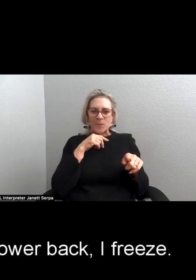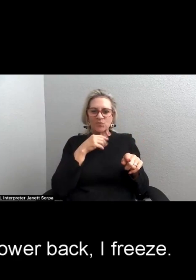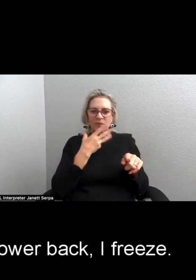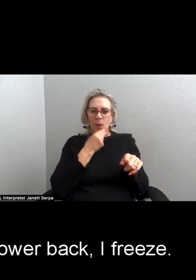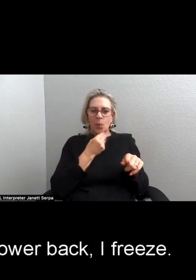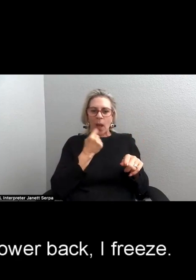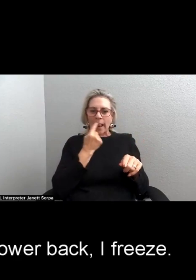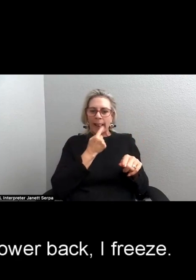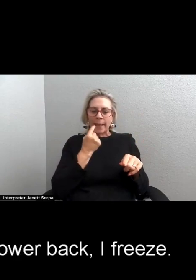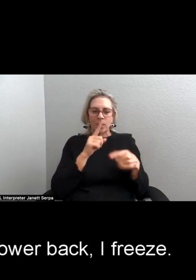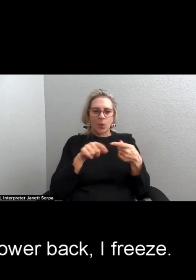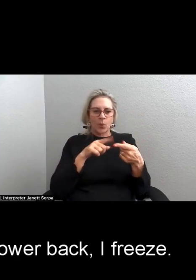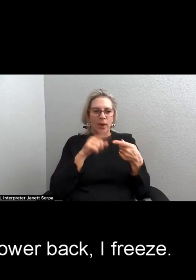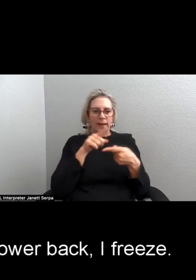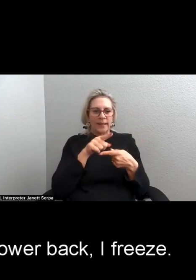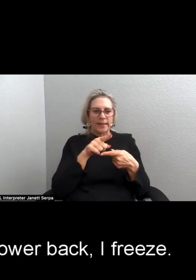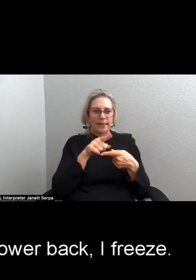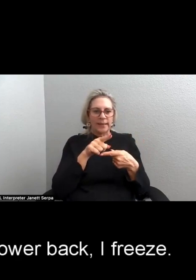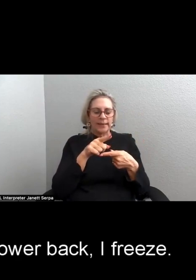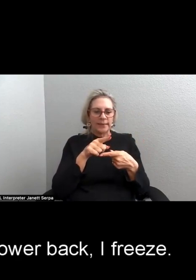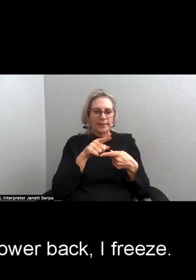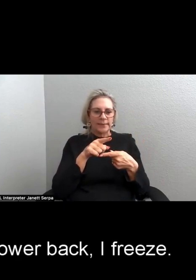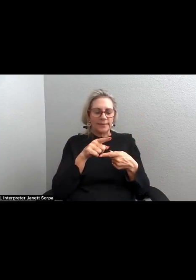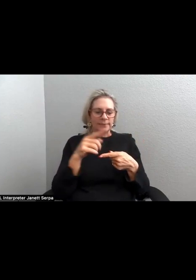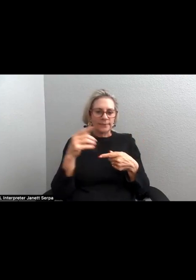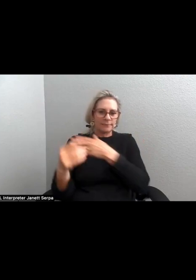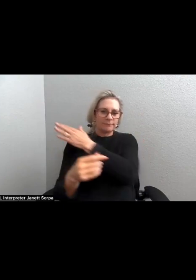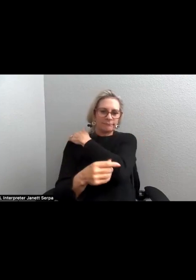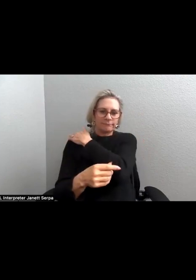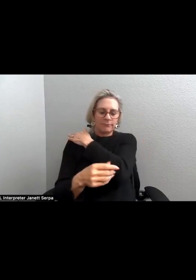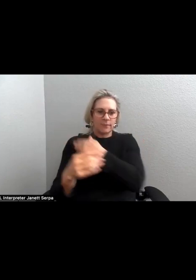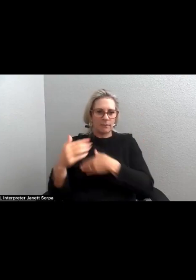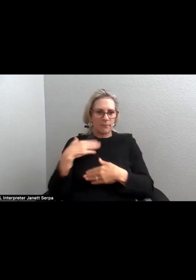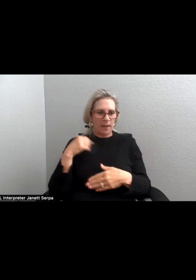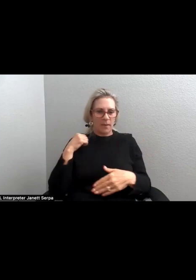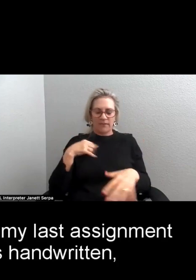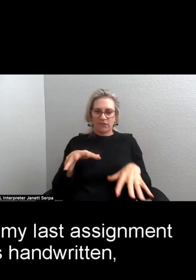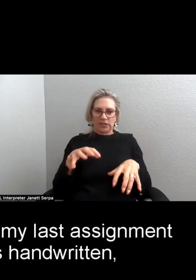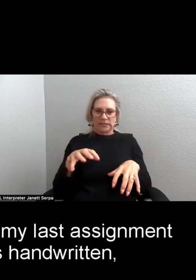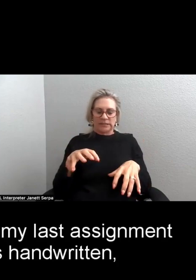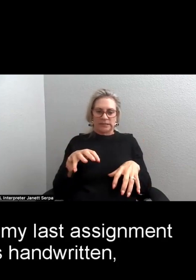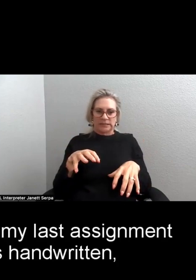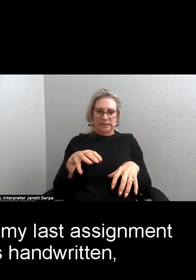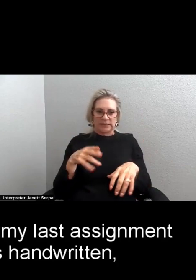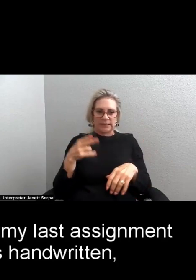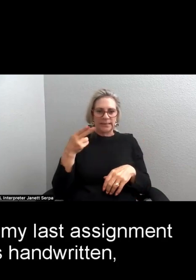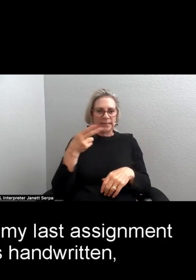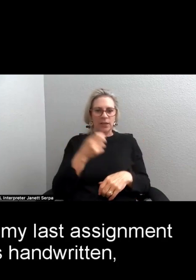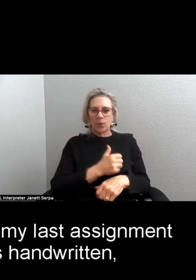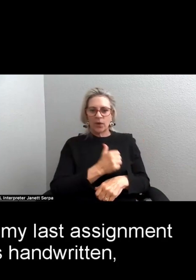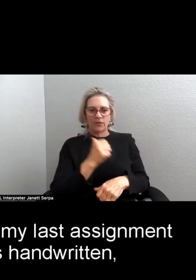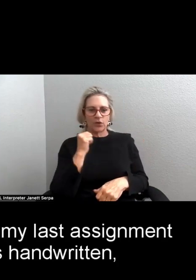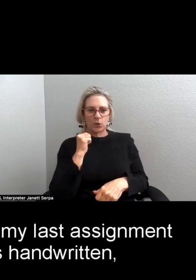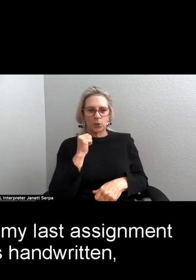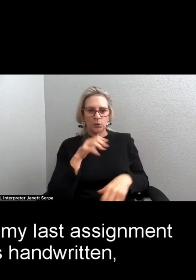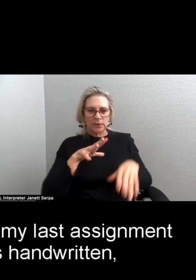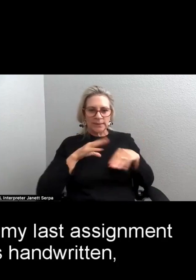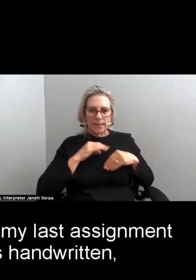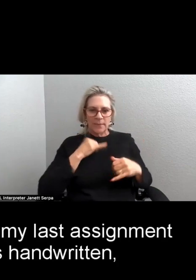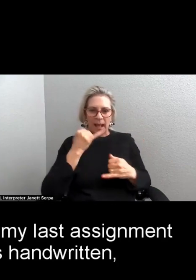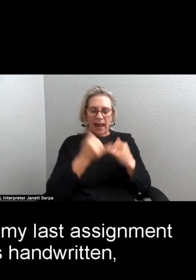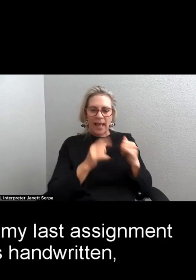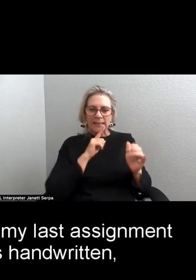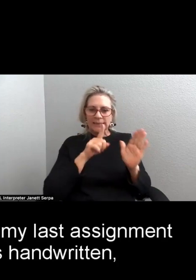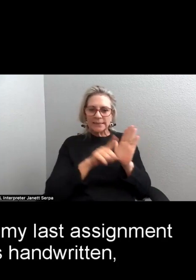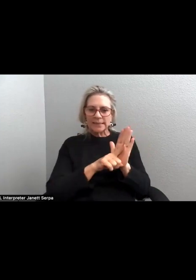When he palms my lower back, I freeze. He refused to accept my last assignment